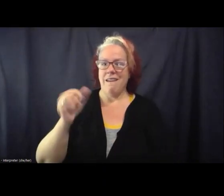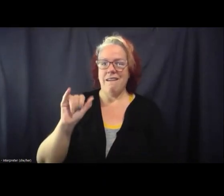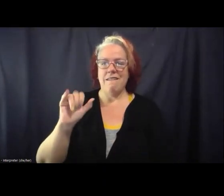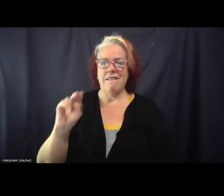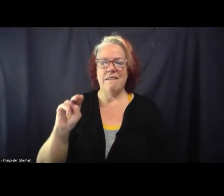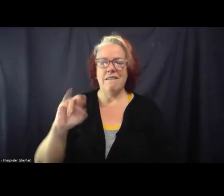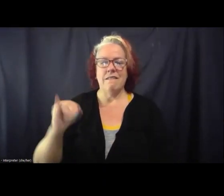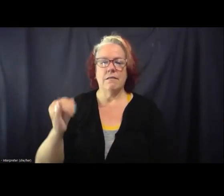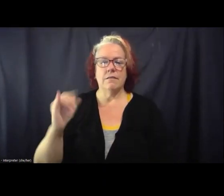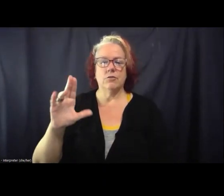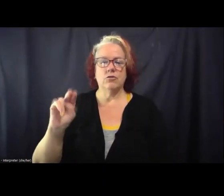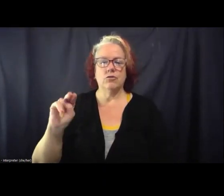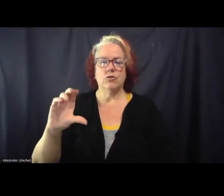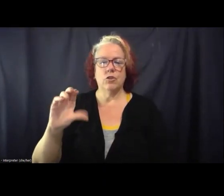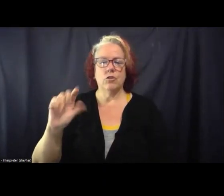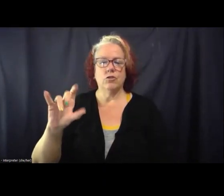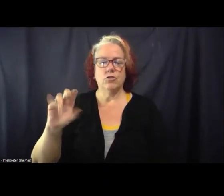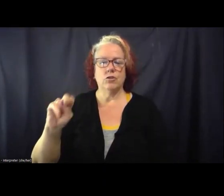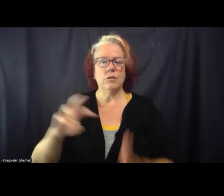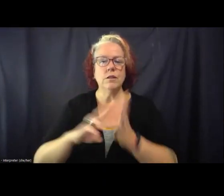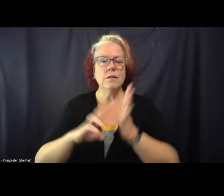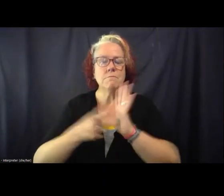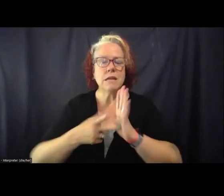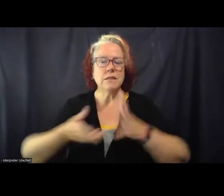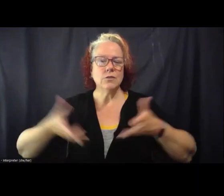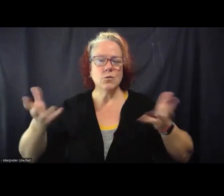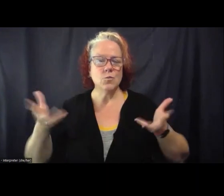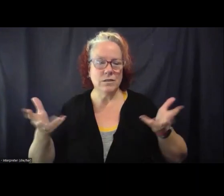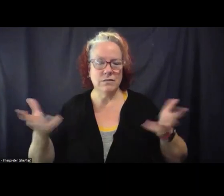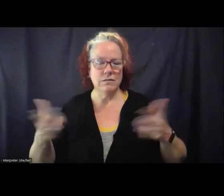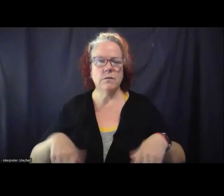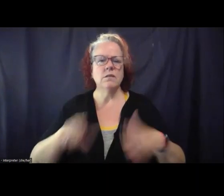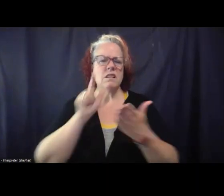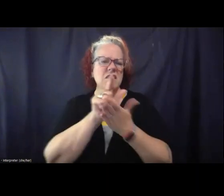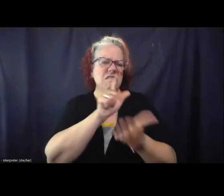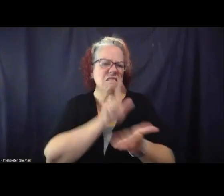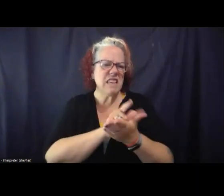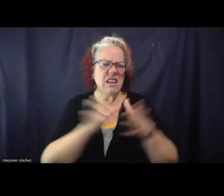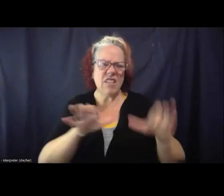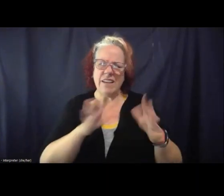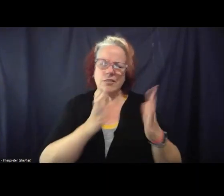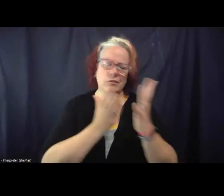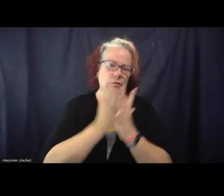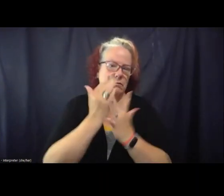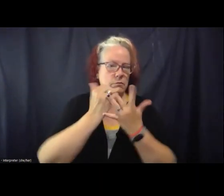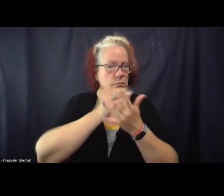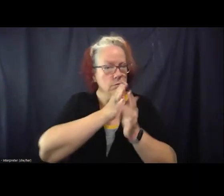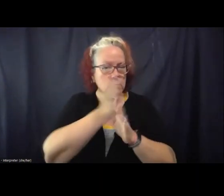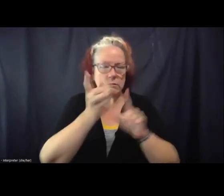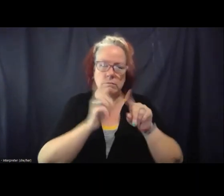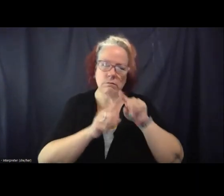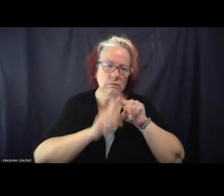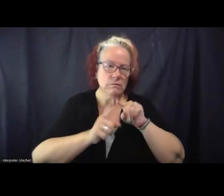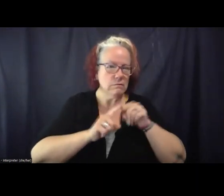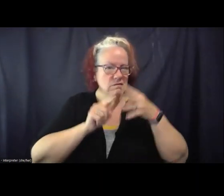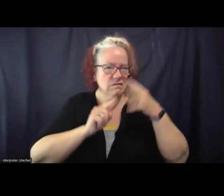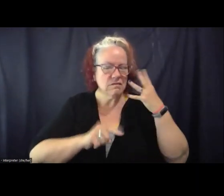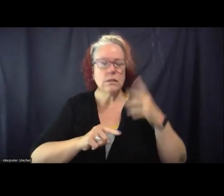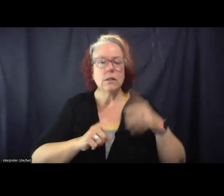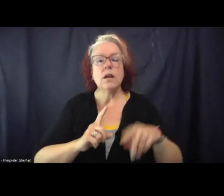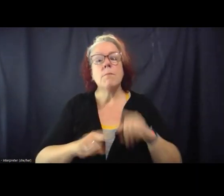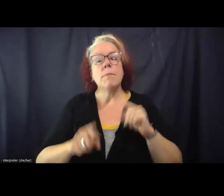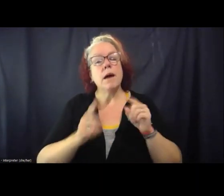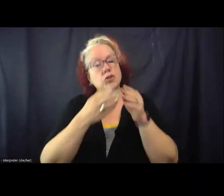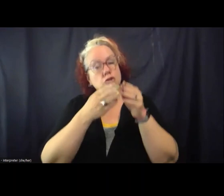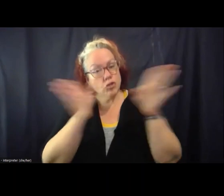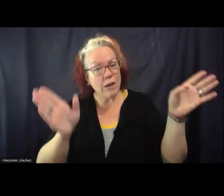It is a legal action. There are lots of ins and outs, but in very broad strokes, a gang injunction is